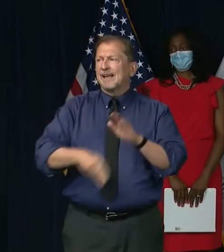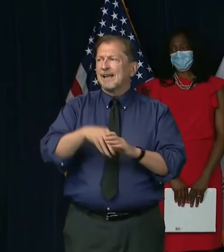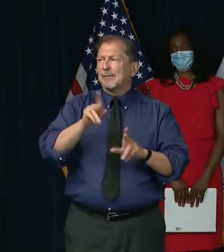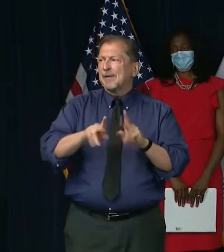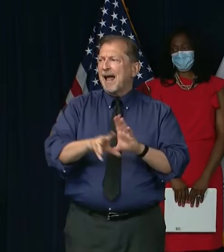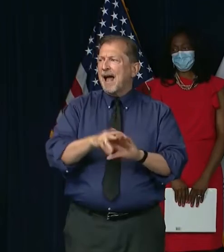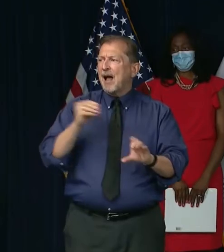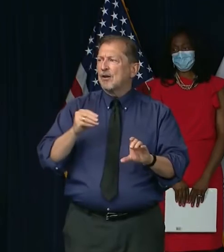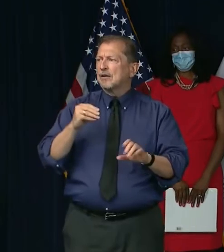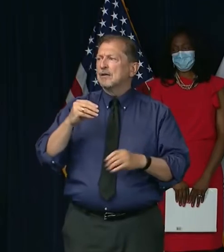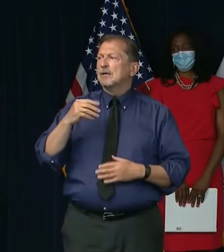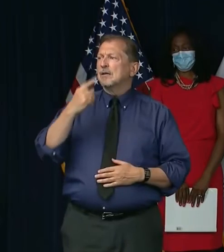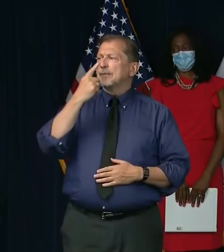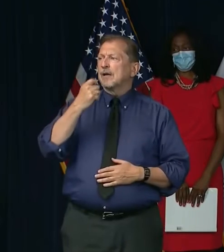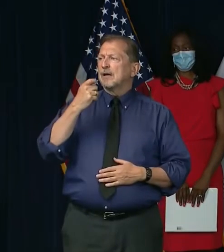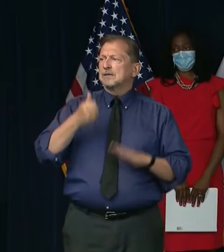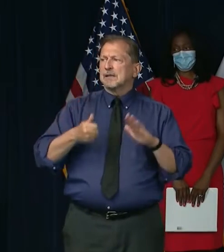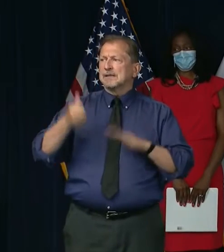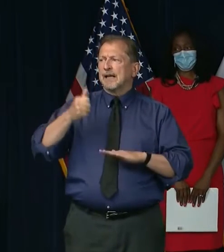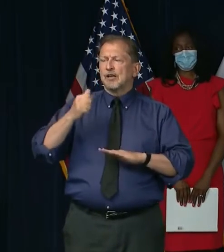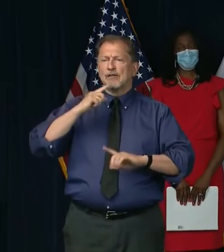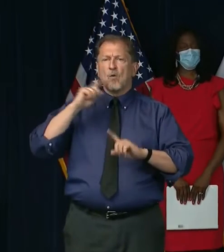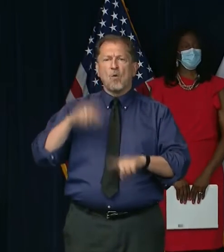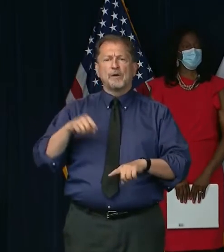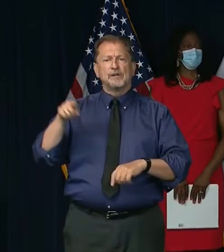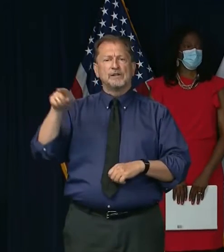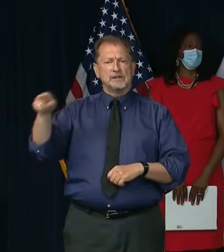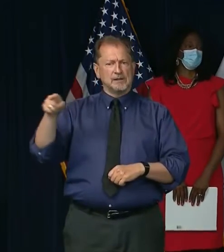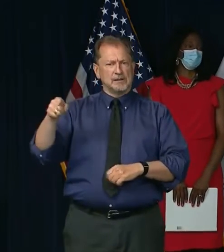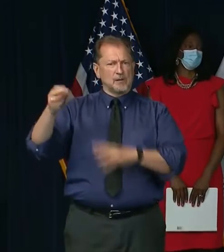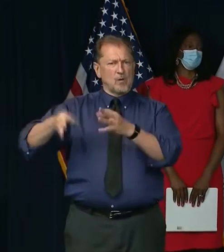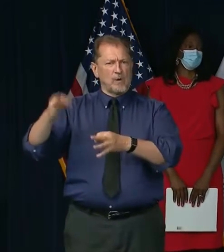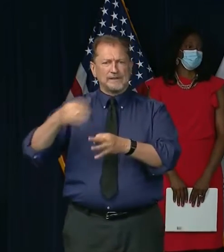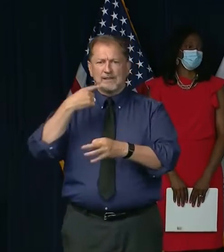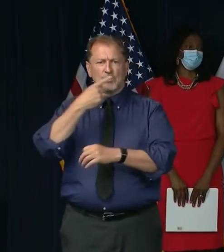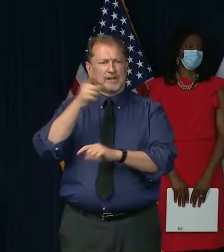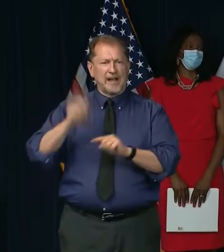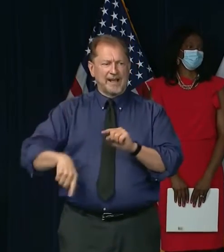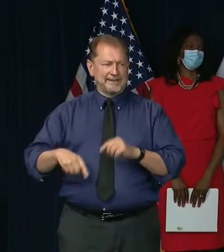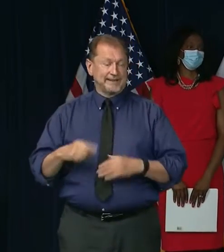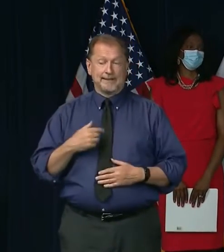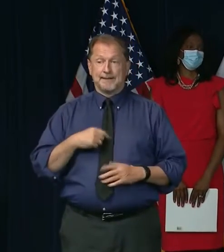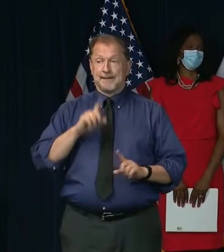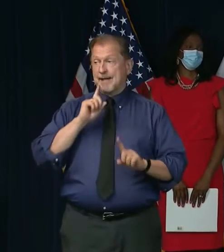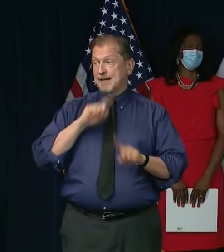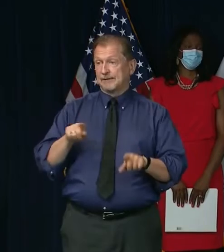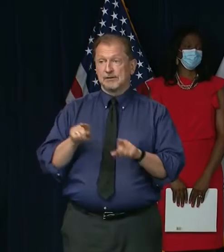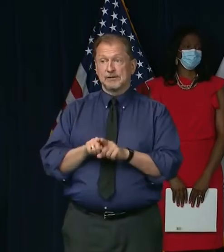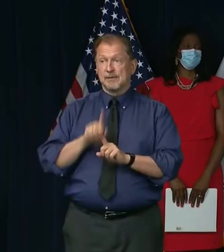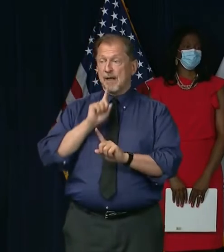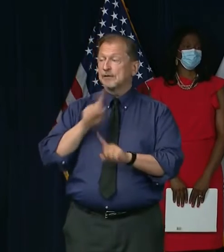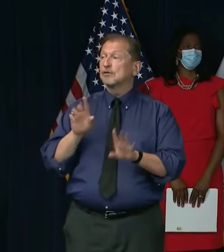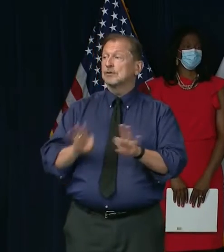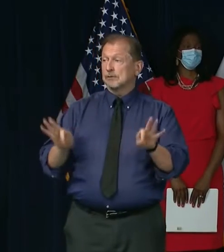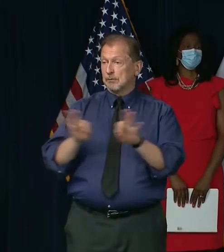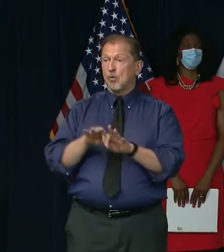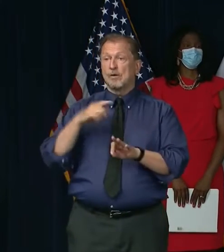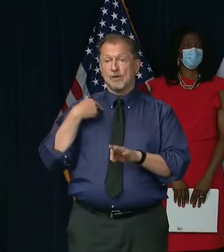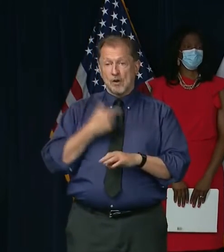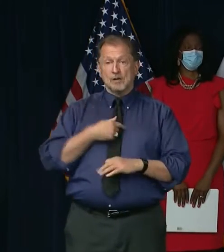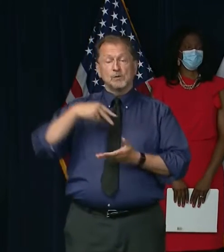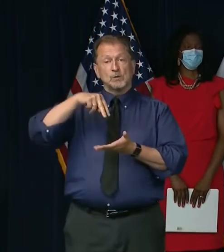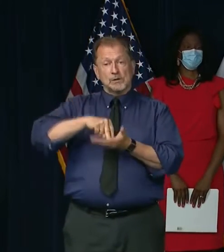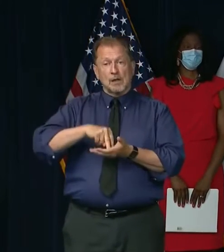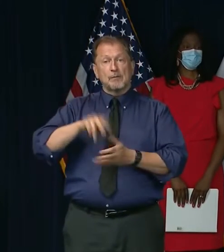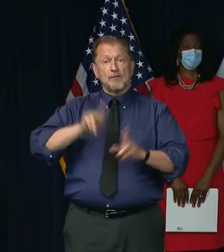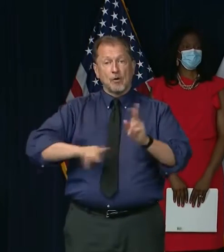including that another executive order doing so exceeds your authority? I just respond with the answer I just gave. It's important for us to stand up for